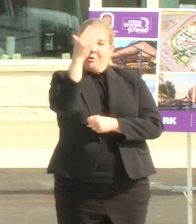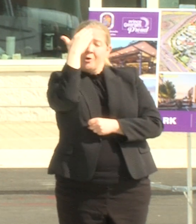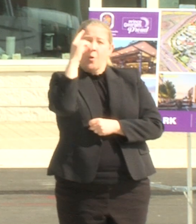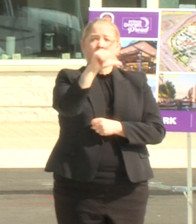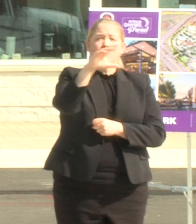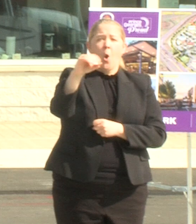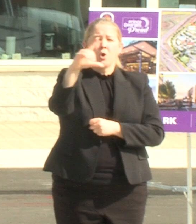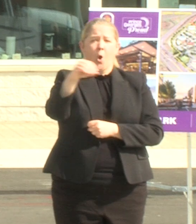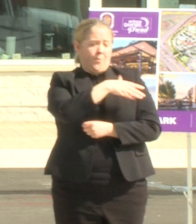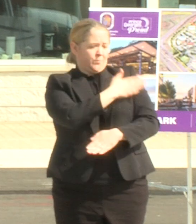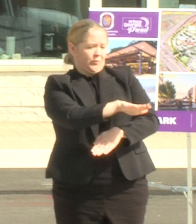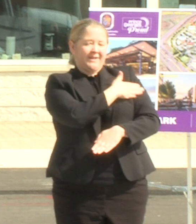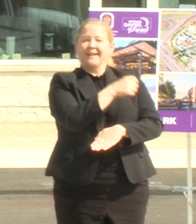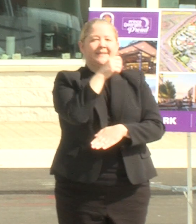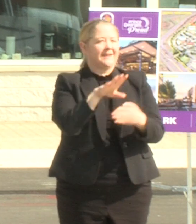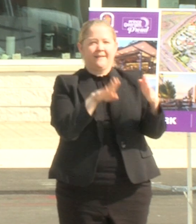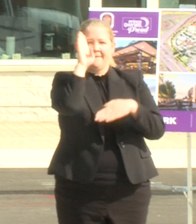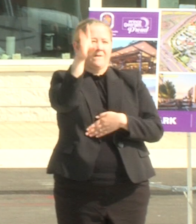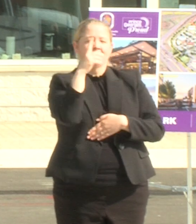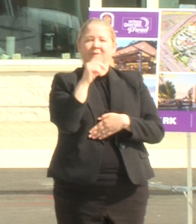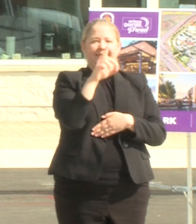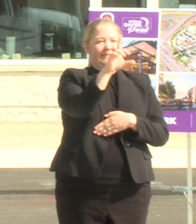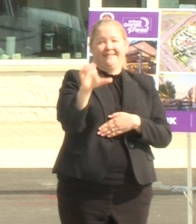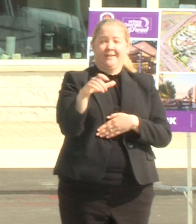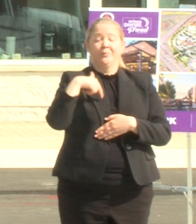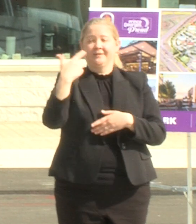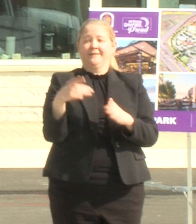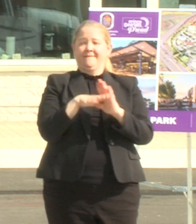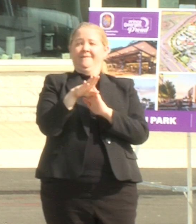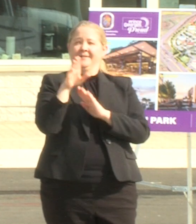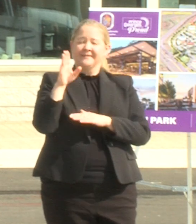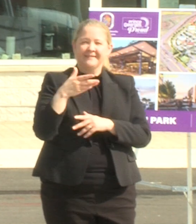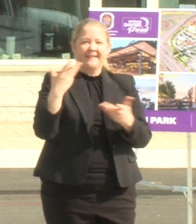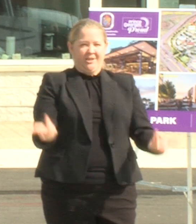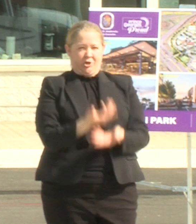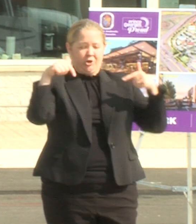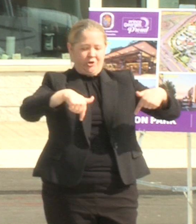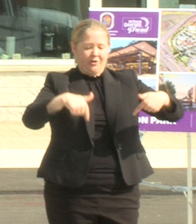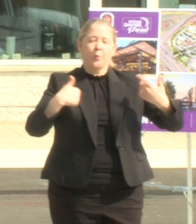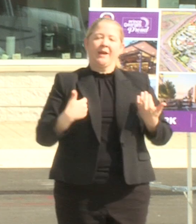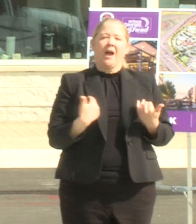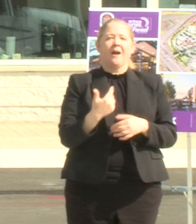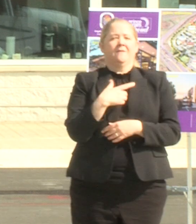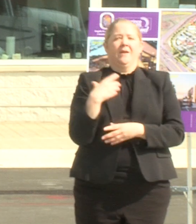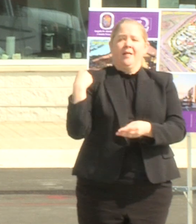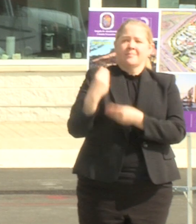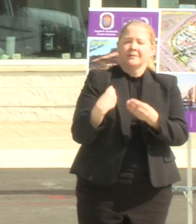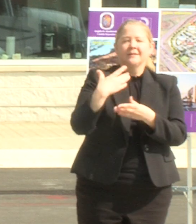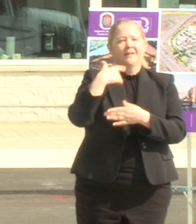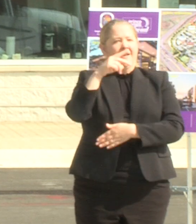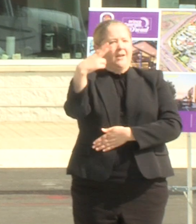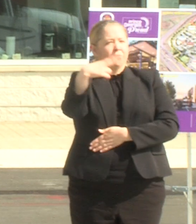coleman and others and it was we just had so much legacy in history within this